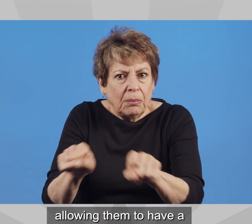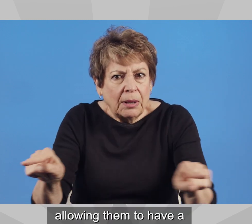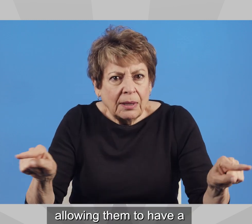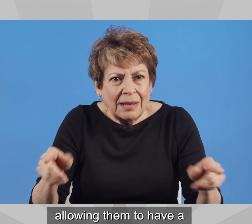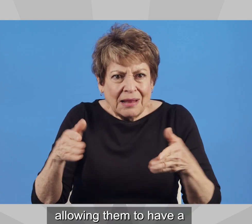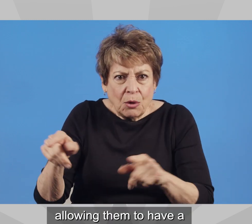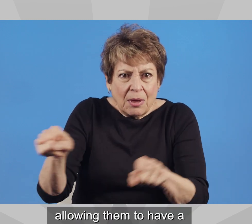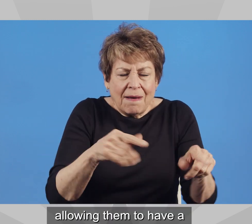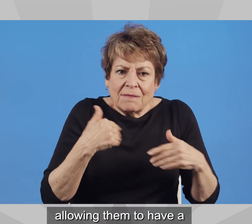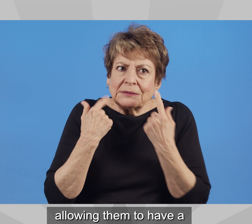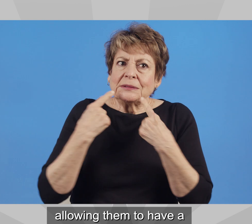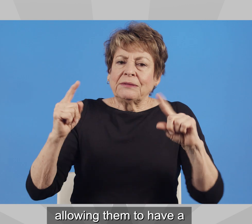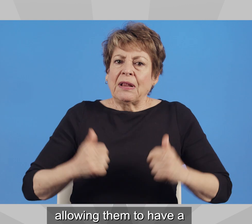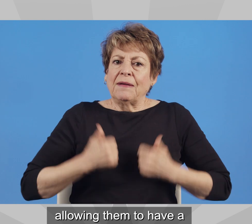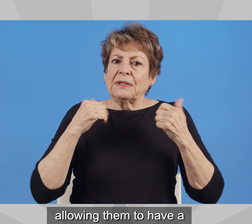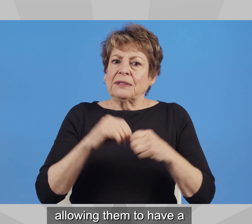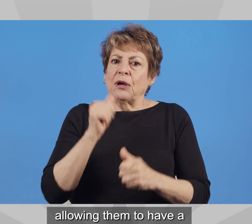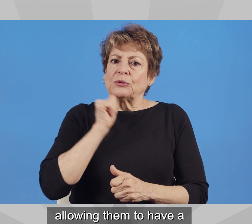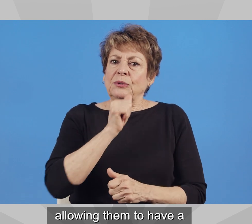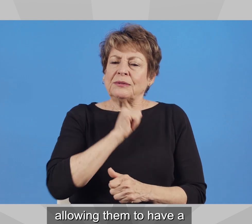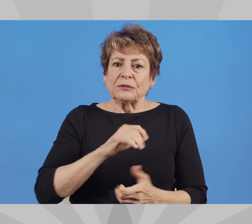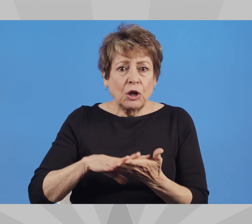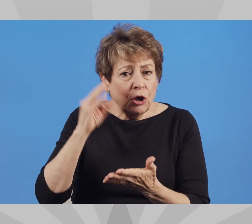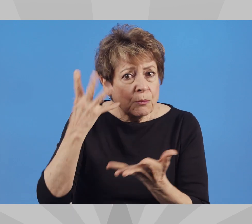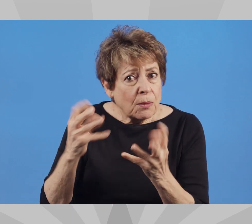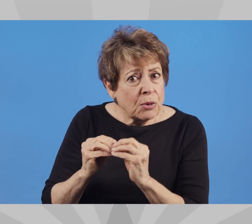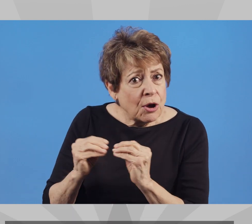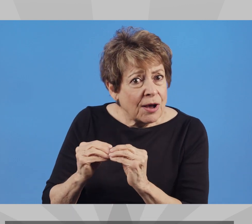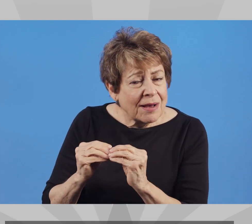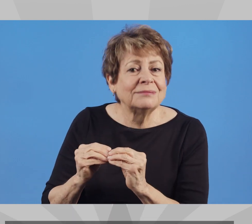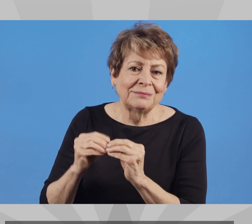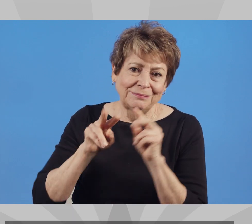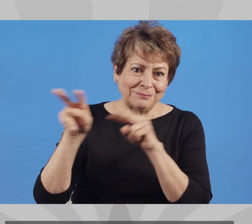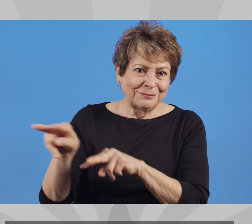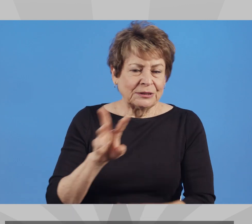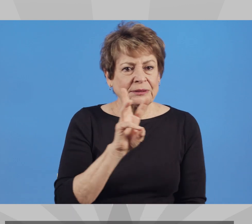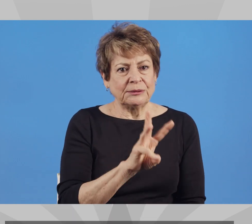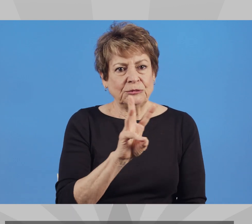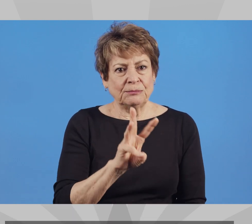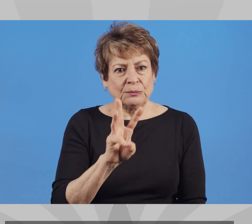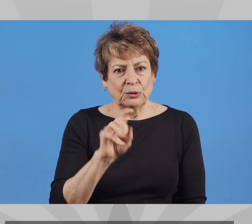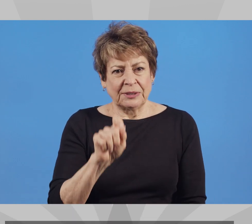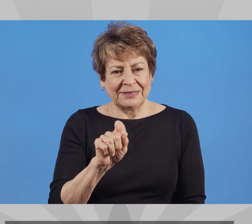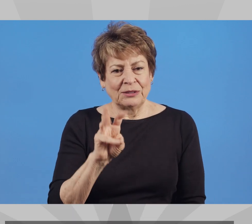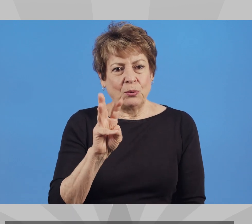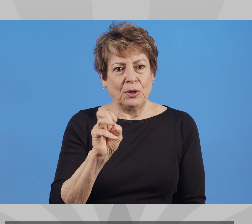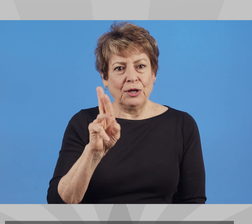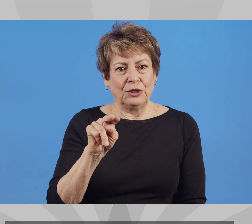allowing them to have a successful life in Arizona. Learn more here, www